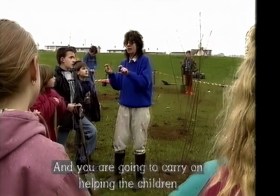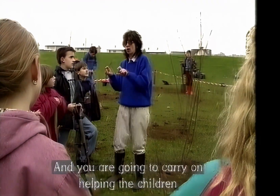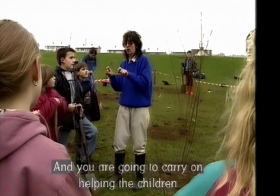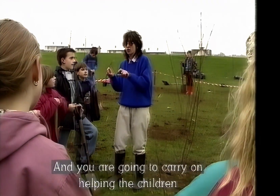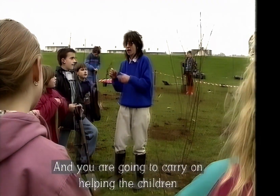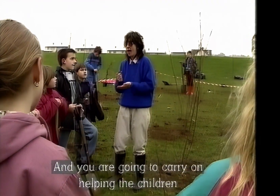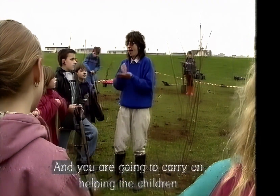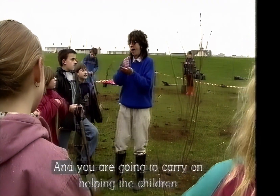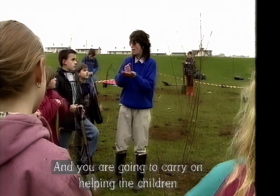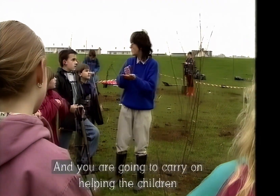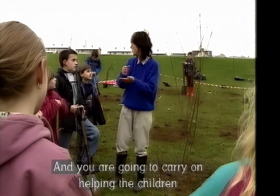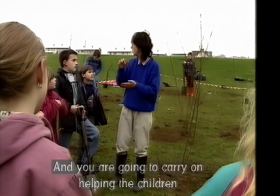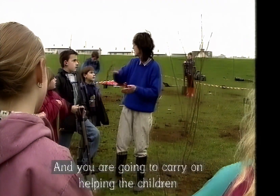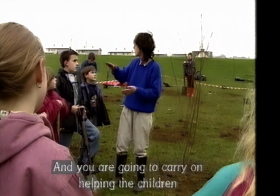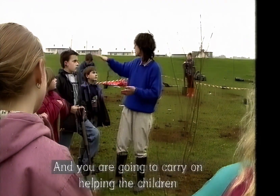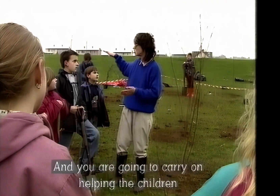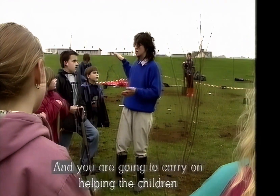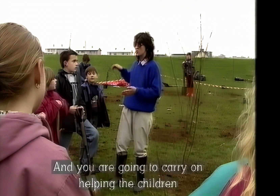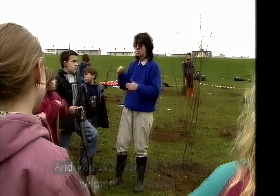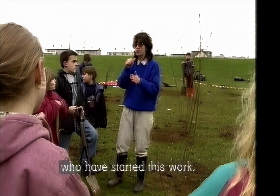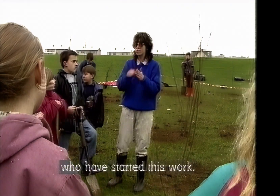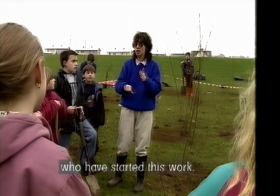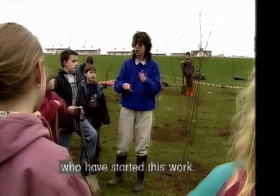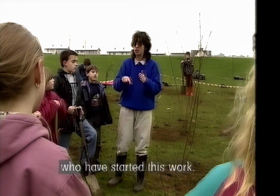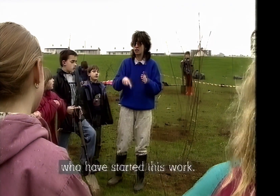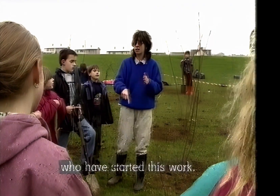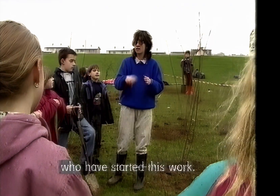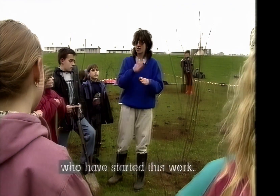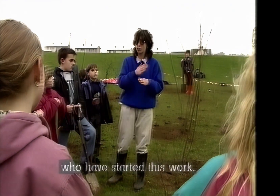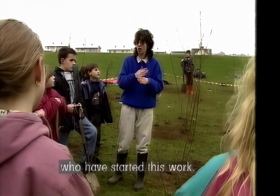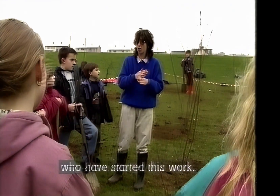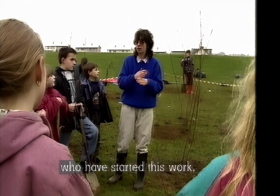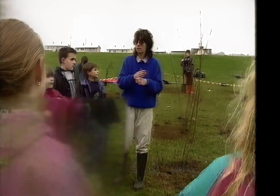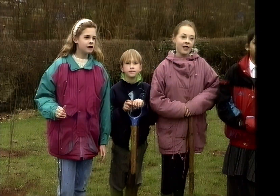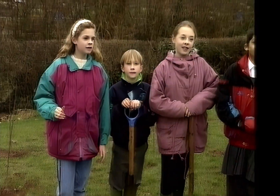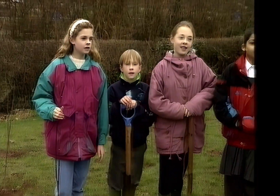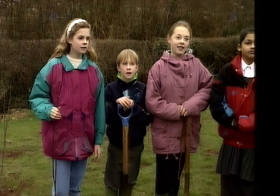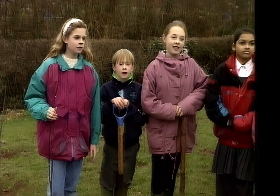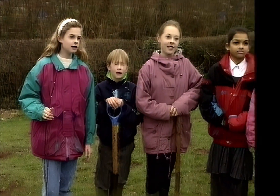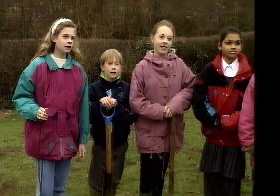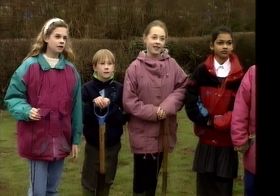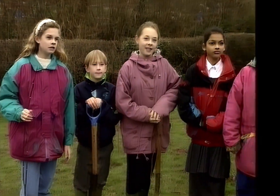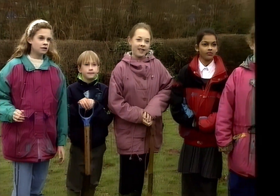on helping, of course, the children who have started this work. Okay? We started